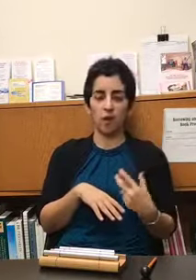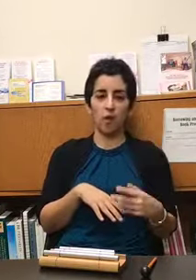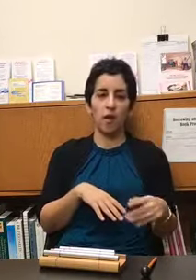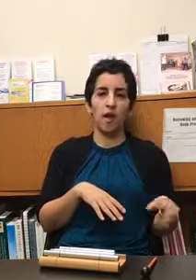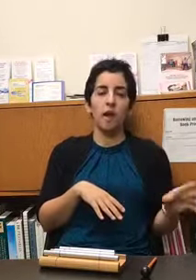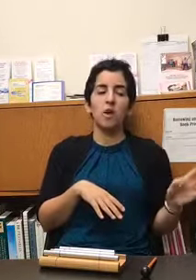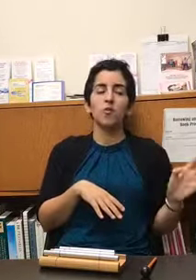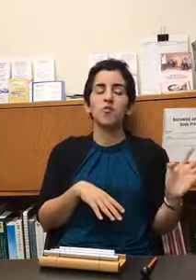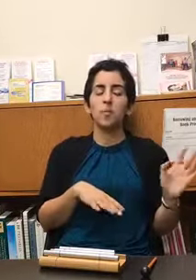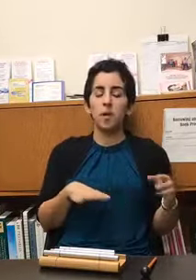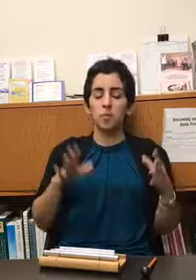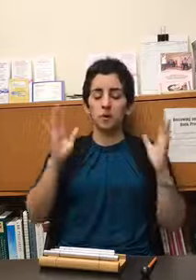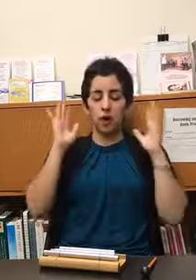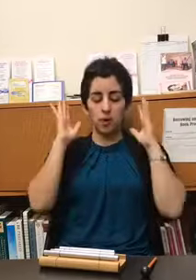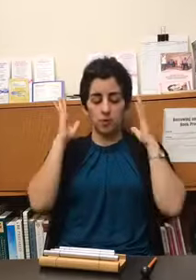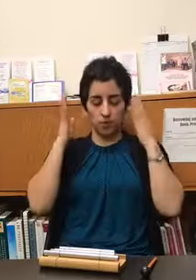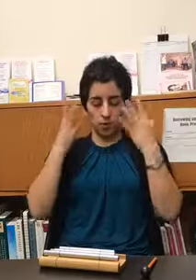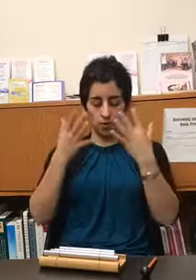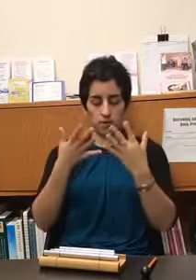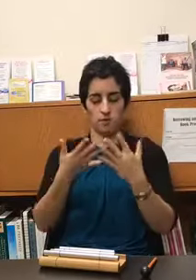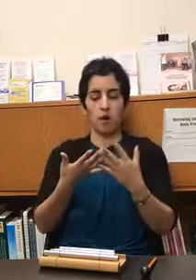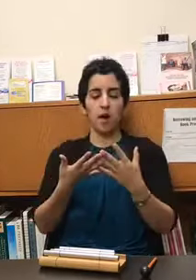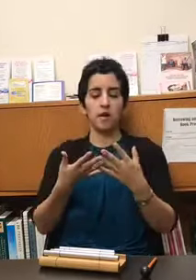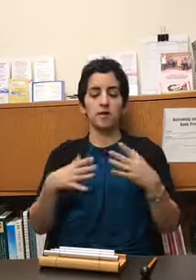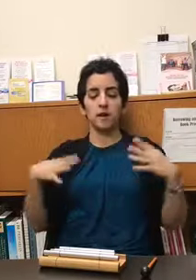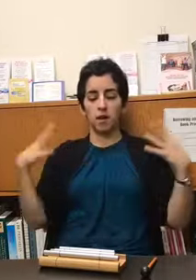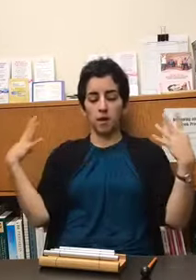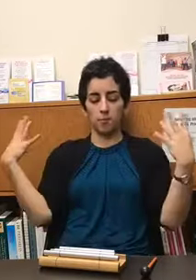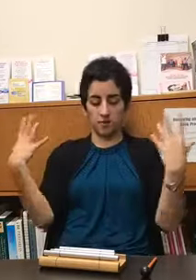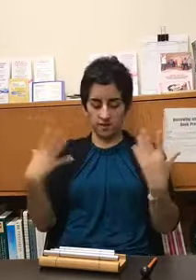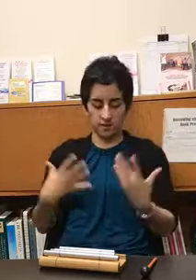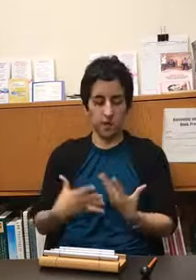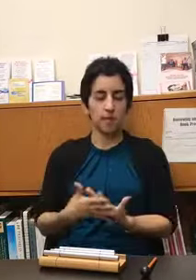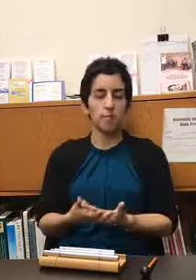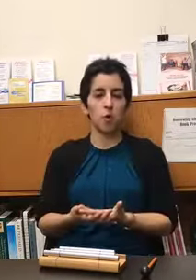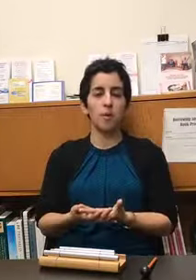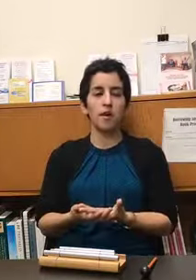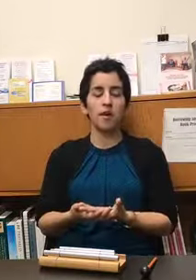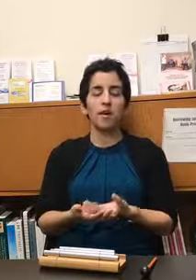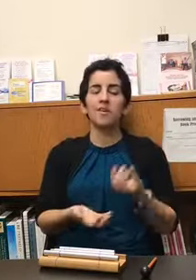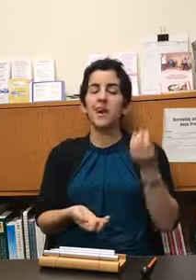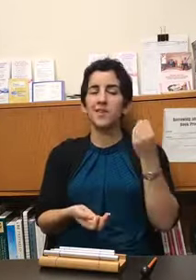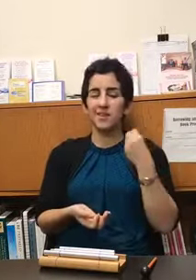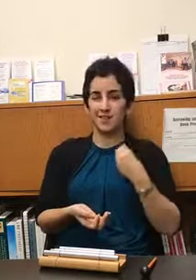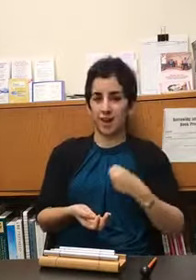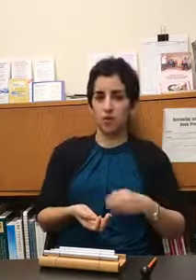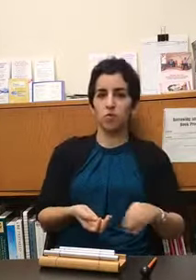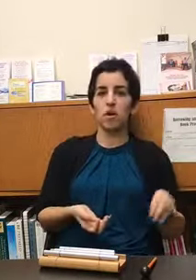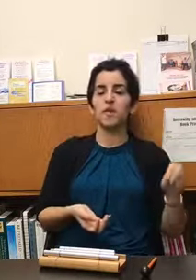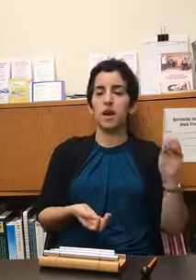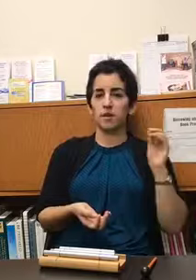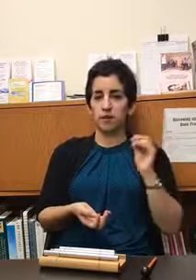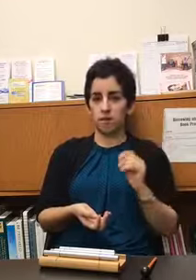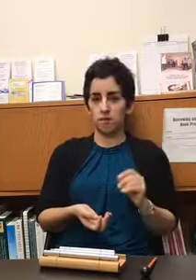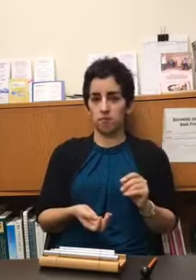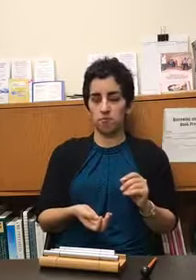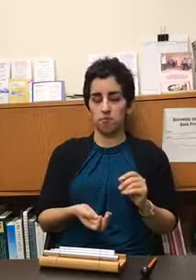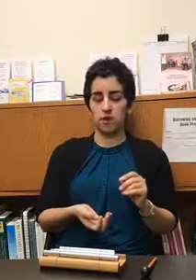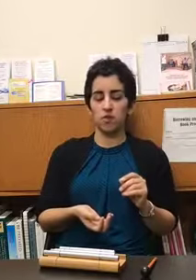for some people it helps focus their mind and come to stay in the moment to have a sound on the exhale and so